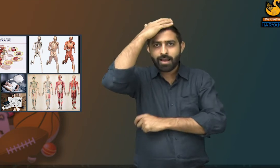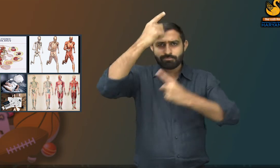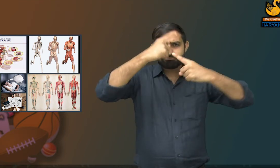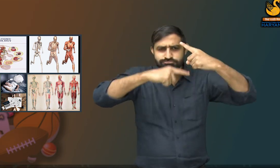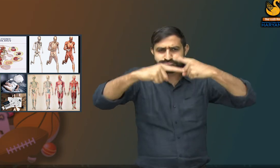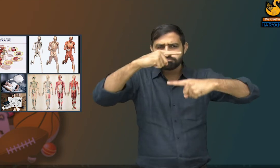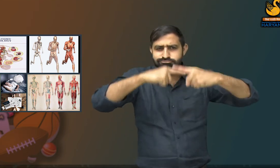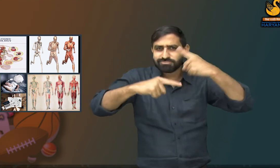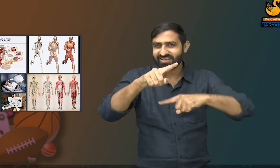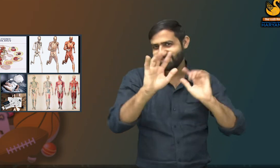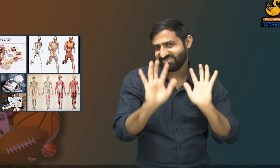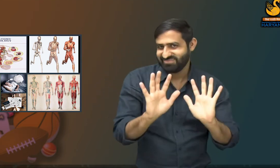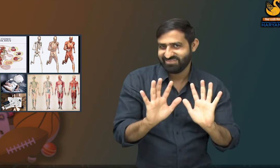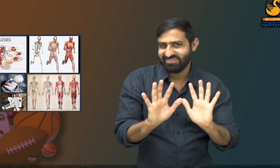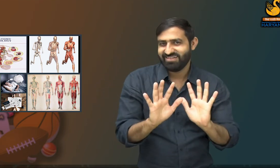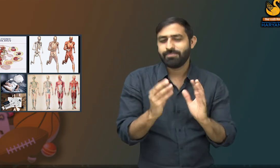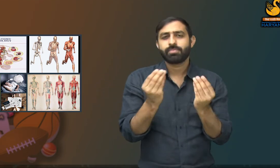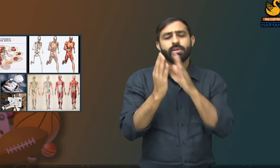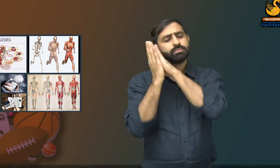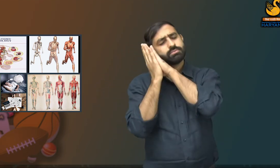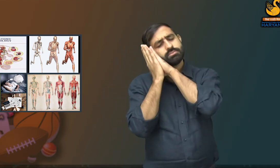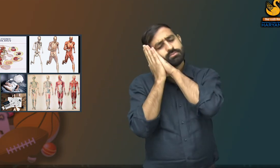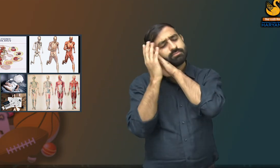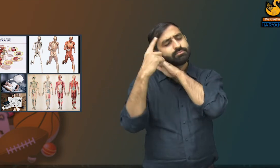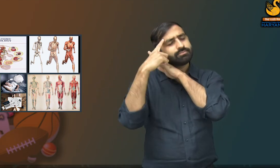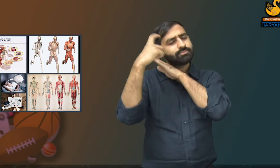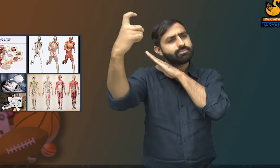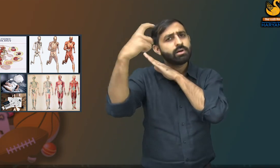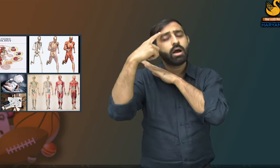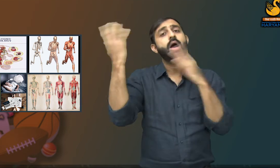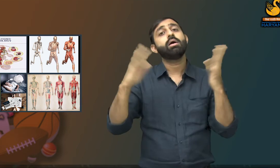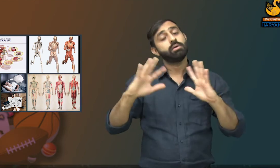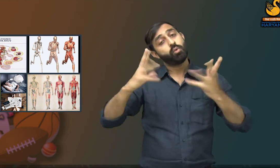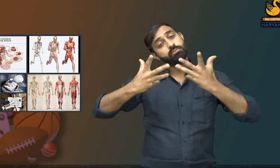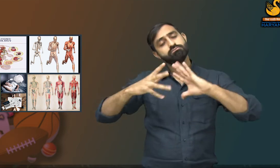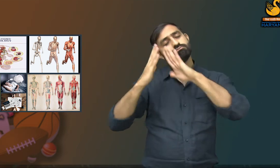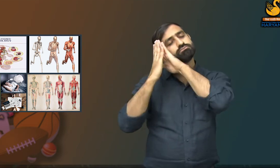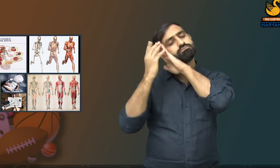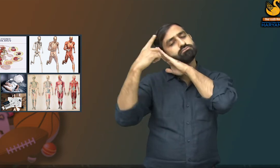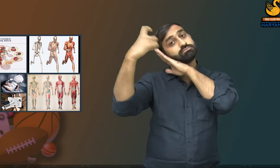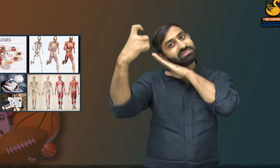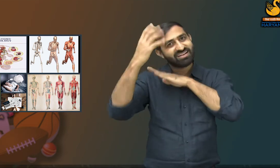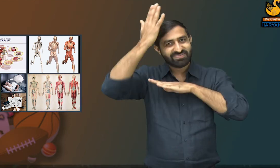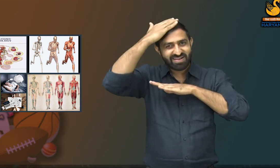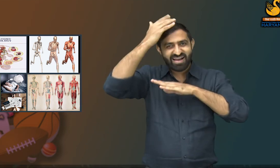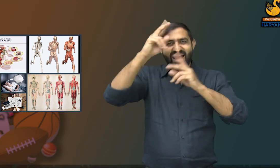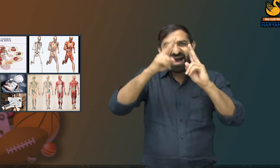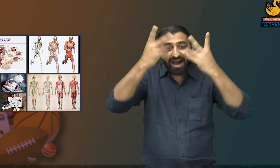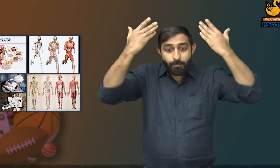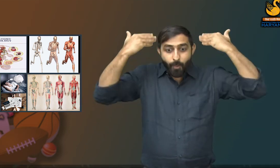various activities of the human body. Humans dream while sleeping. We cannot just dream anything without any process in the